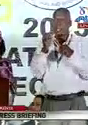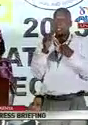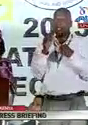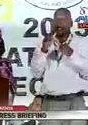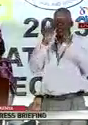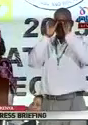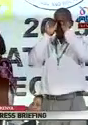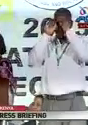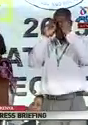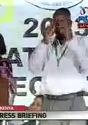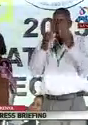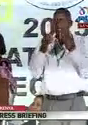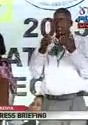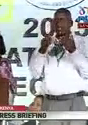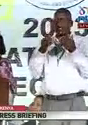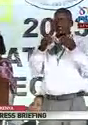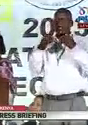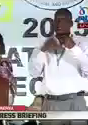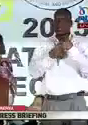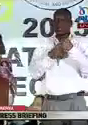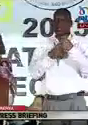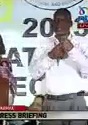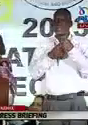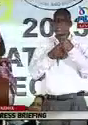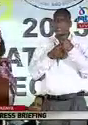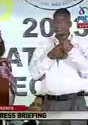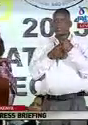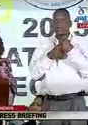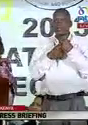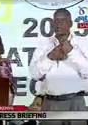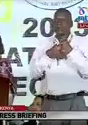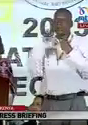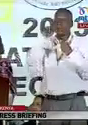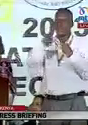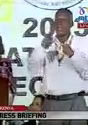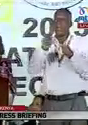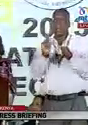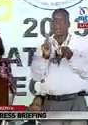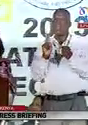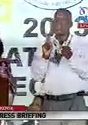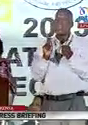Paul Mwite, 6, Peter Kenneth,